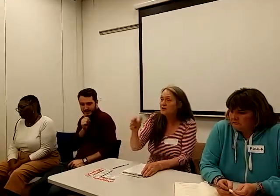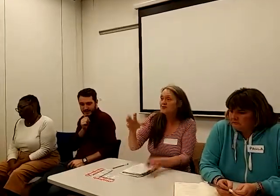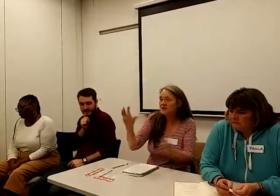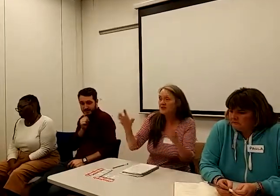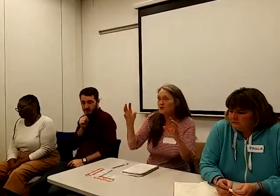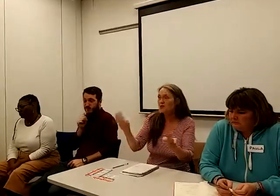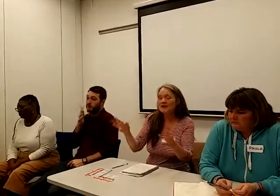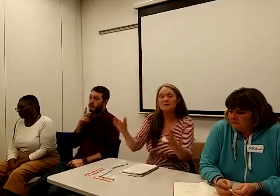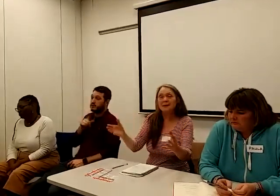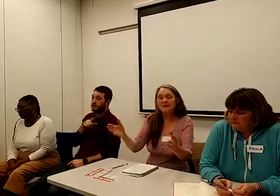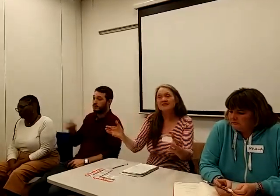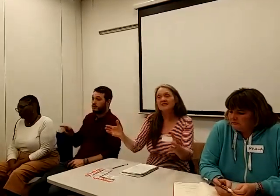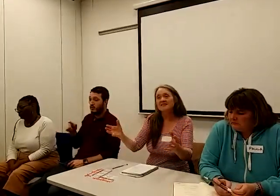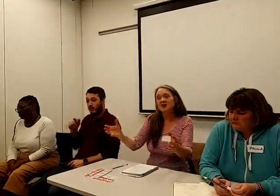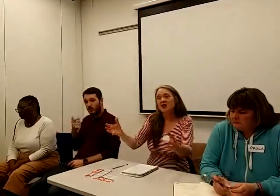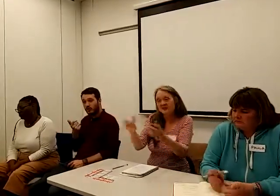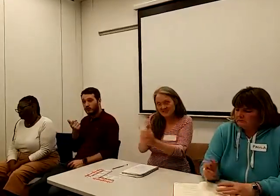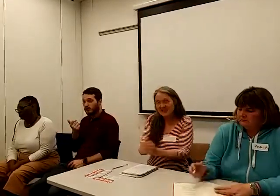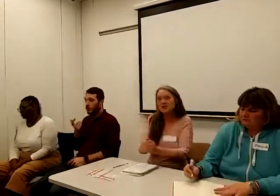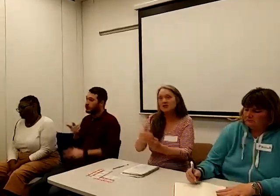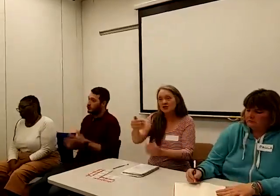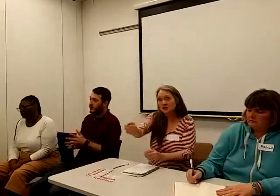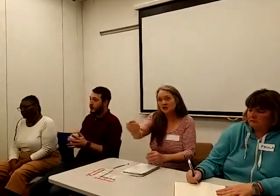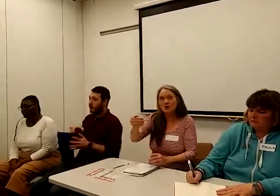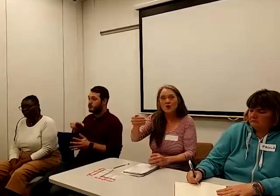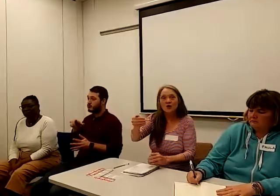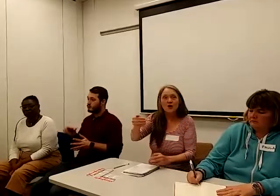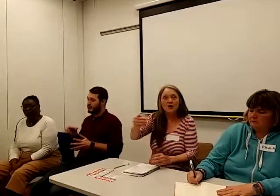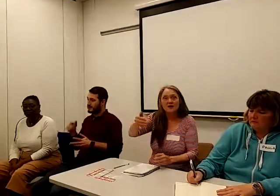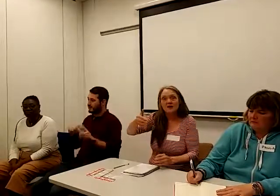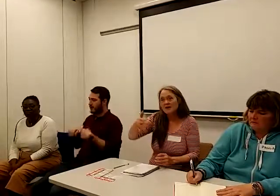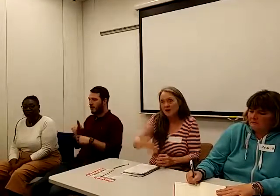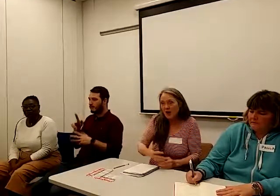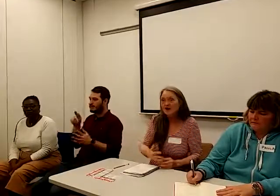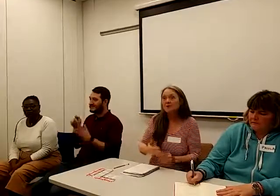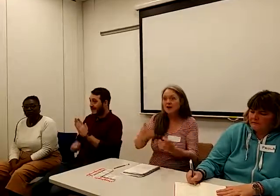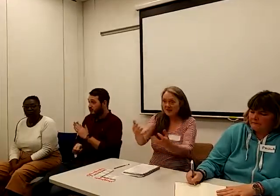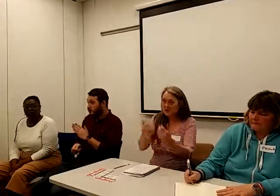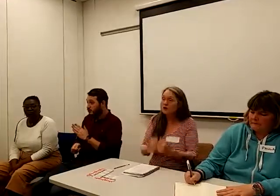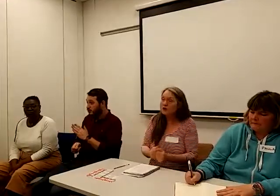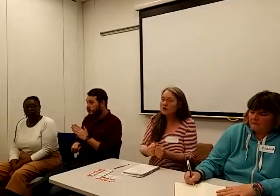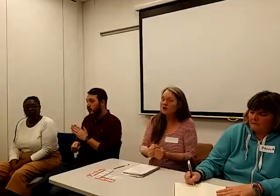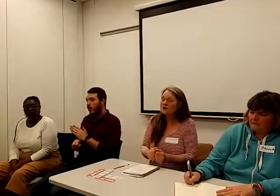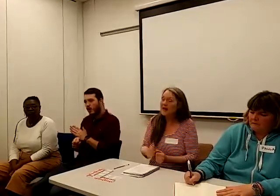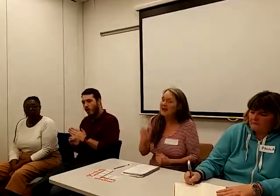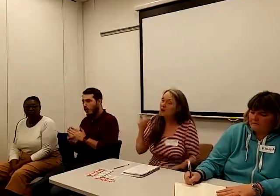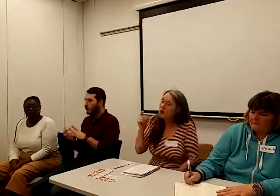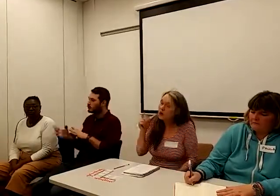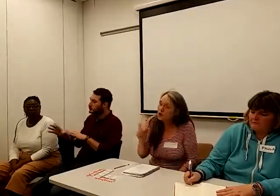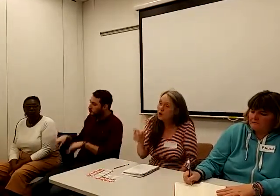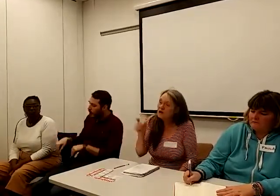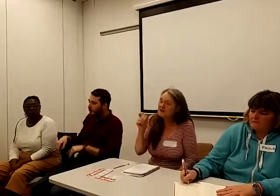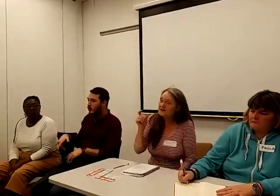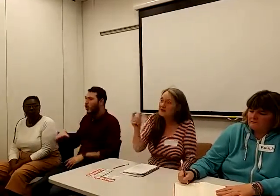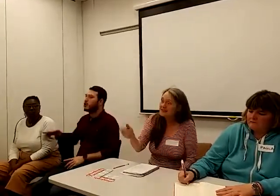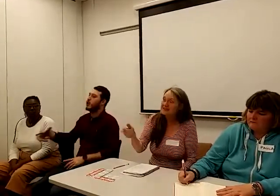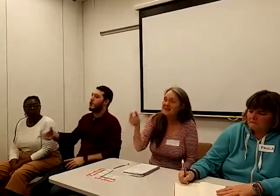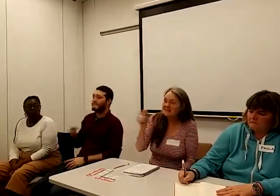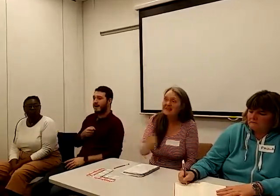universal credit benefits are sanctioned or undermined or clawed back, all of the money they